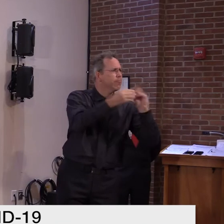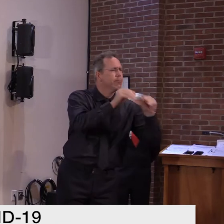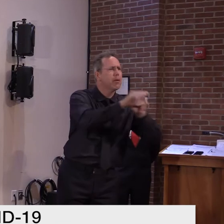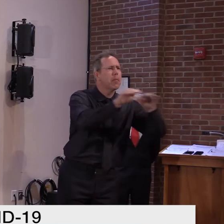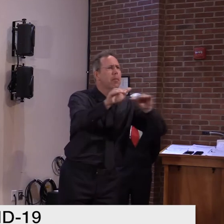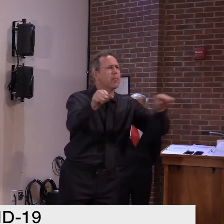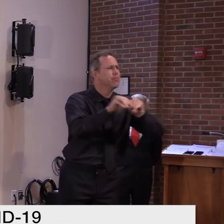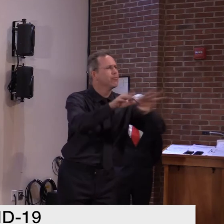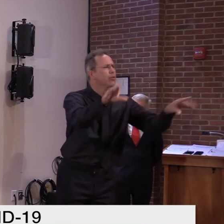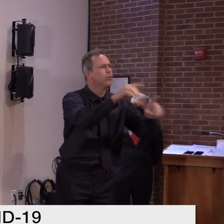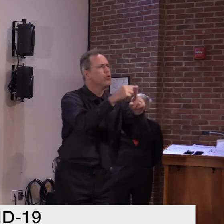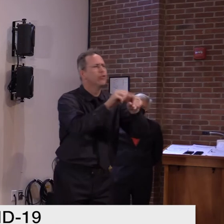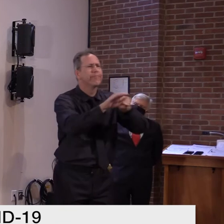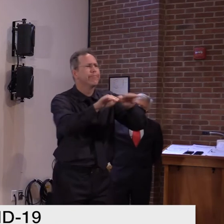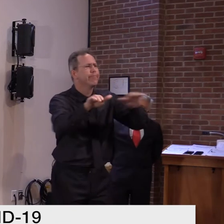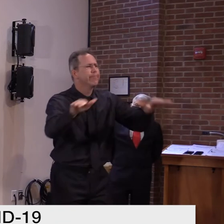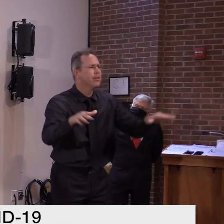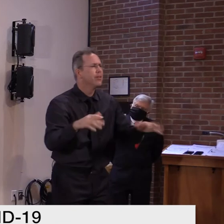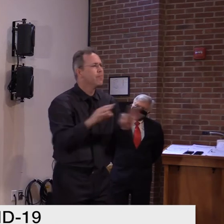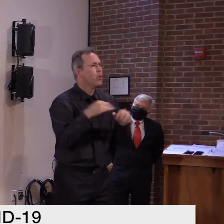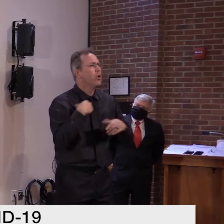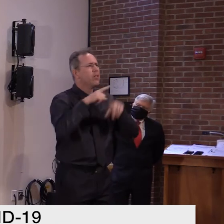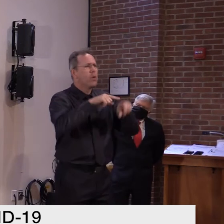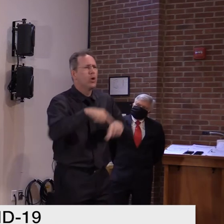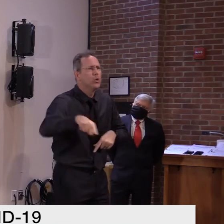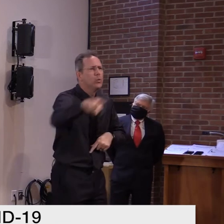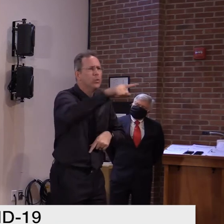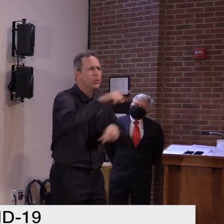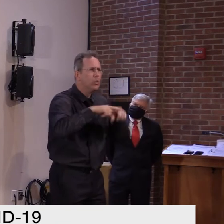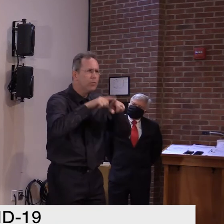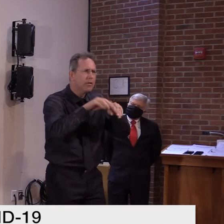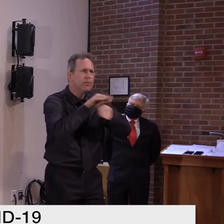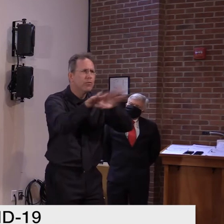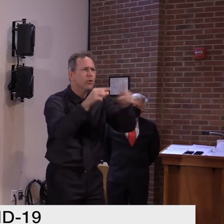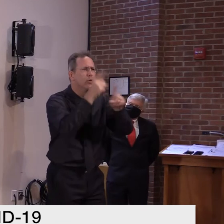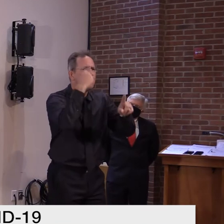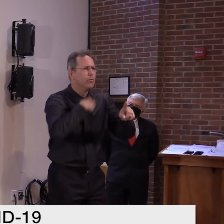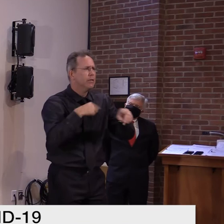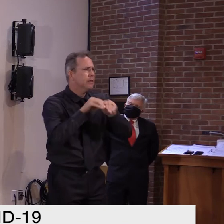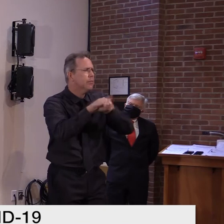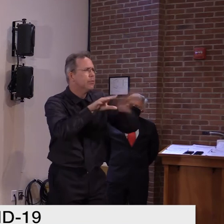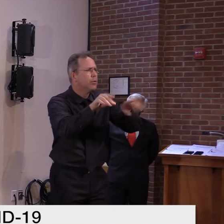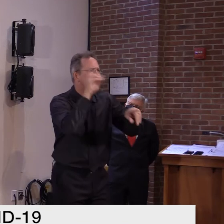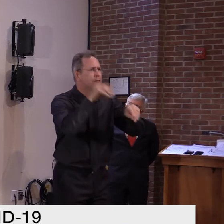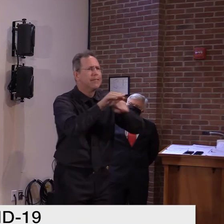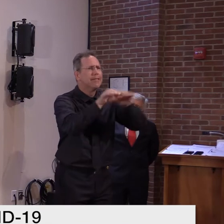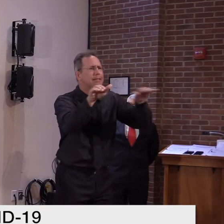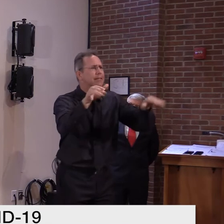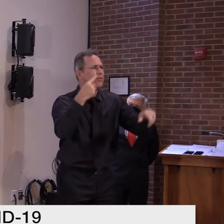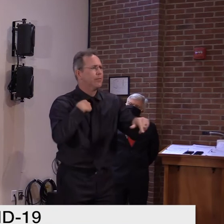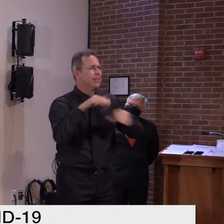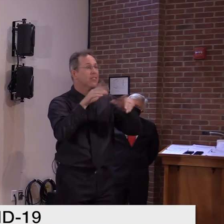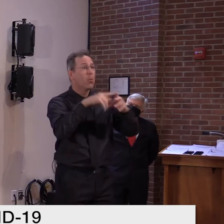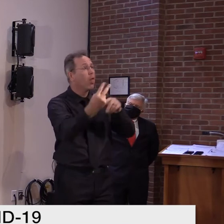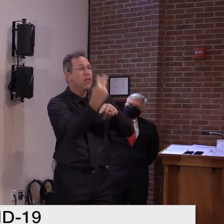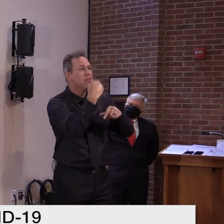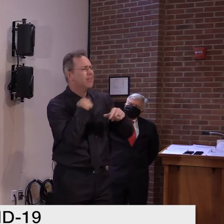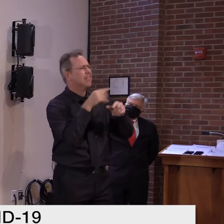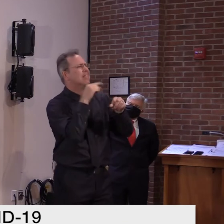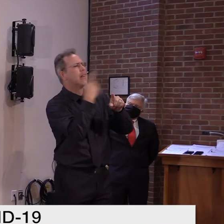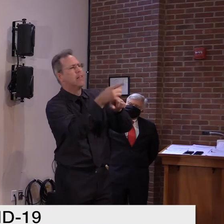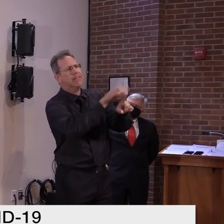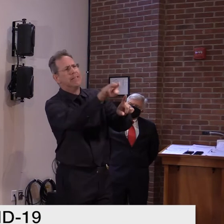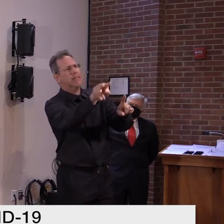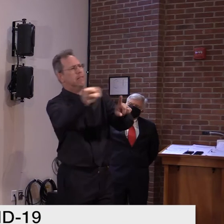that, but we're going to have to educate each other as well. Um, I, you know, again, when I said, I don't take this lightly, uh, shutting